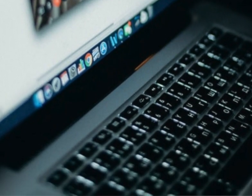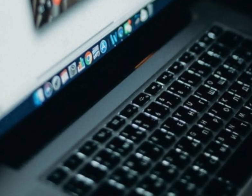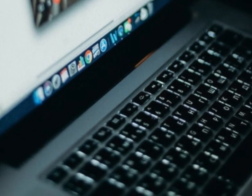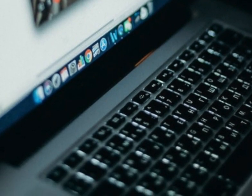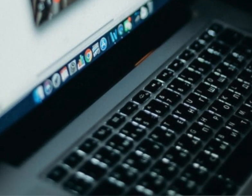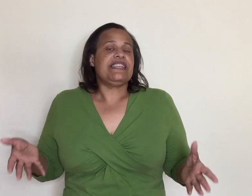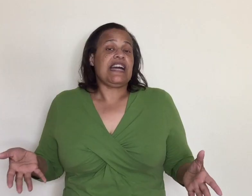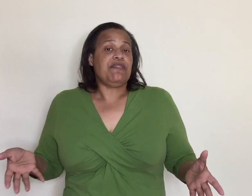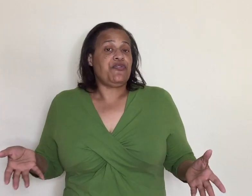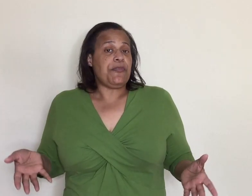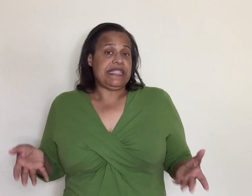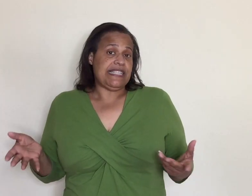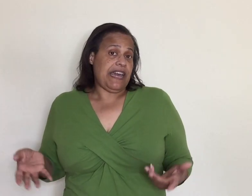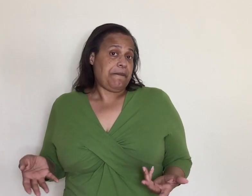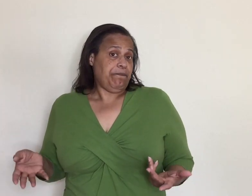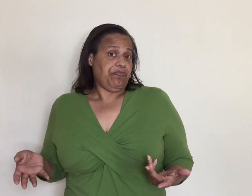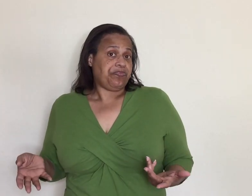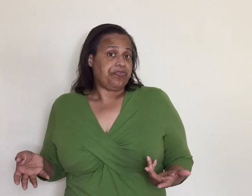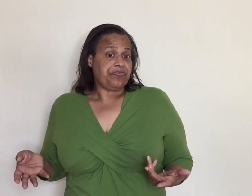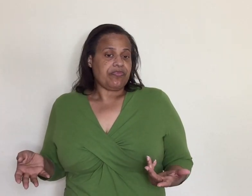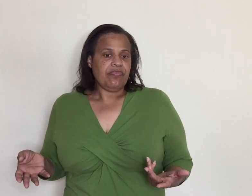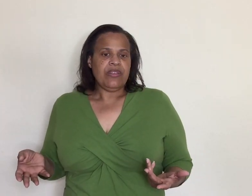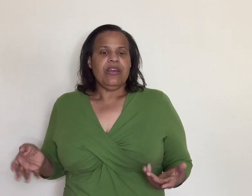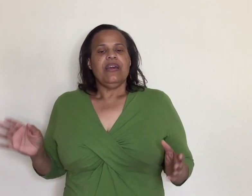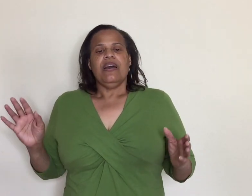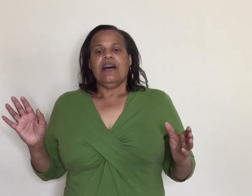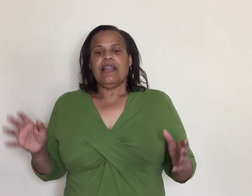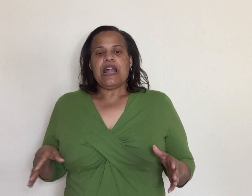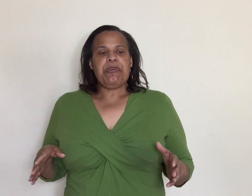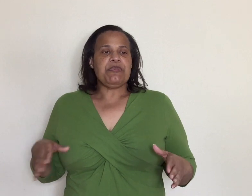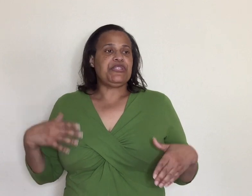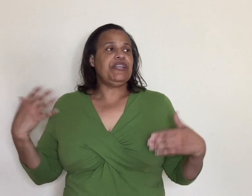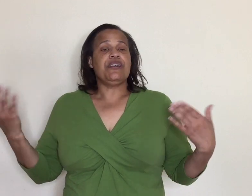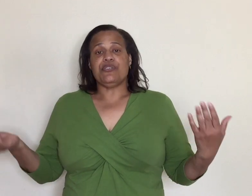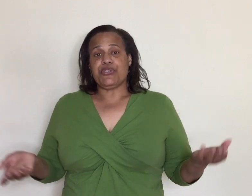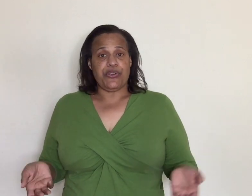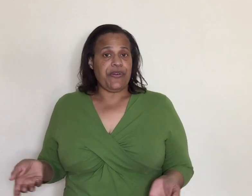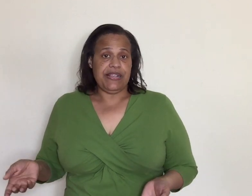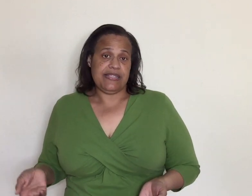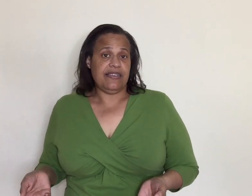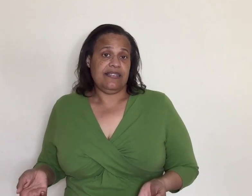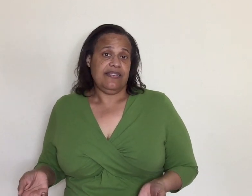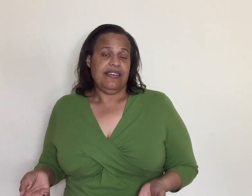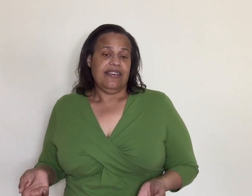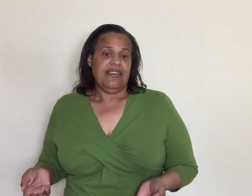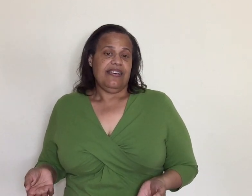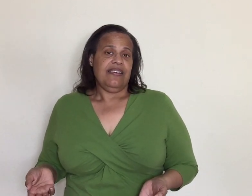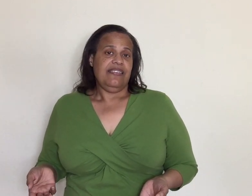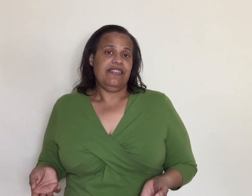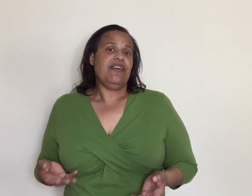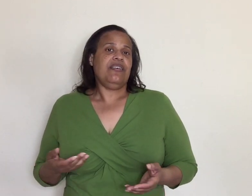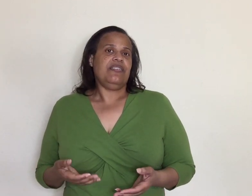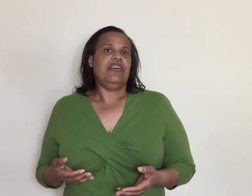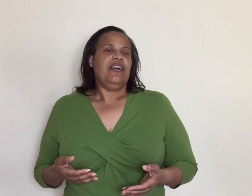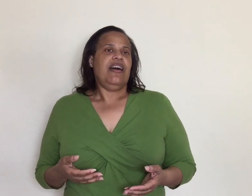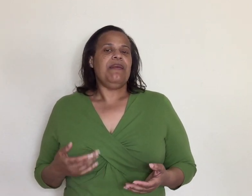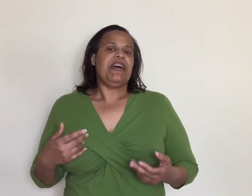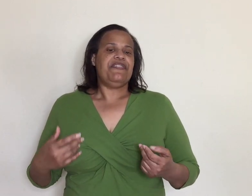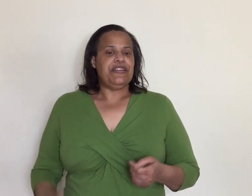don't you try it for six hours for me today a lot of people still go stir crazy you know i'm not finna